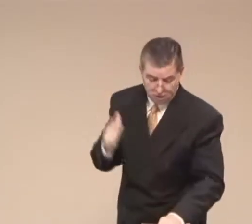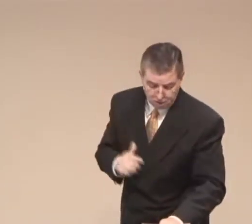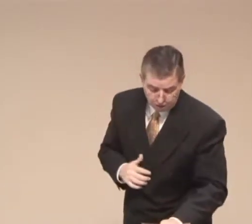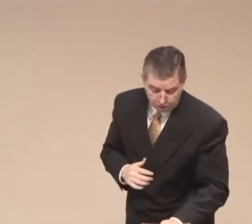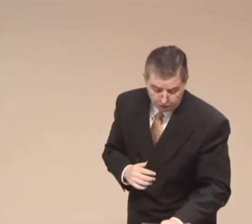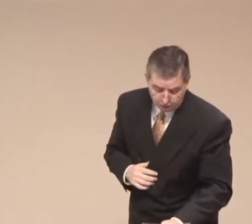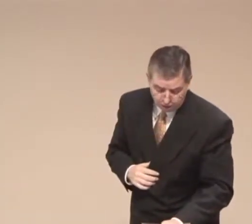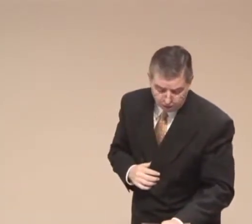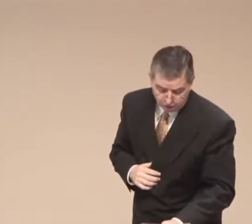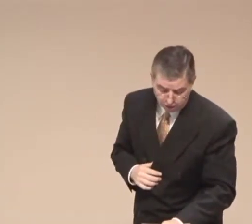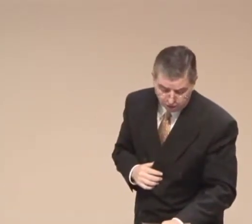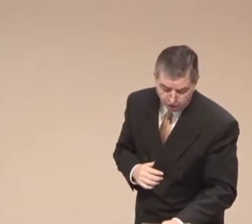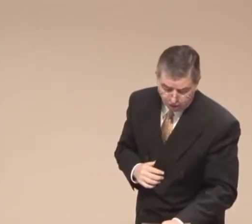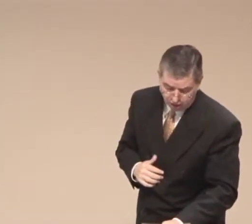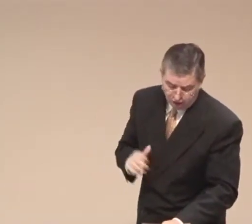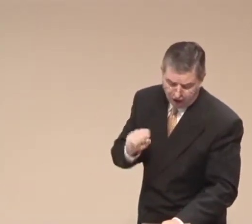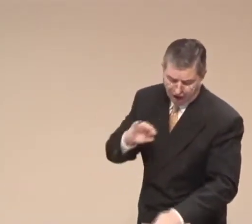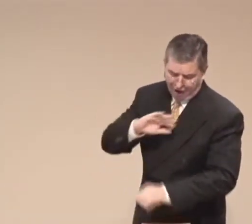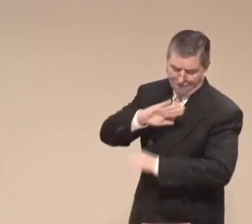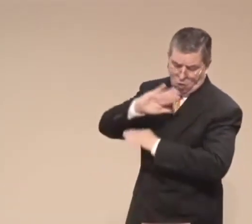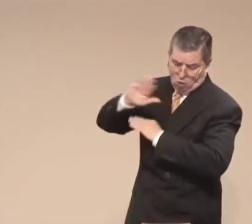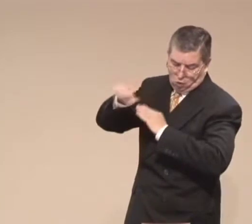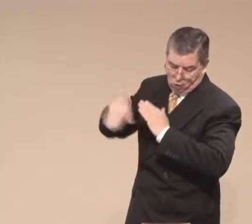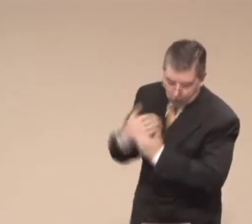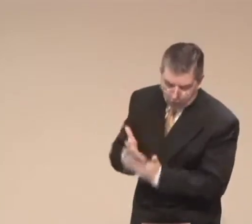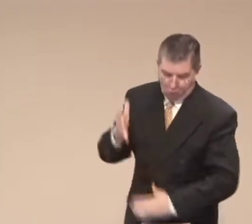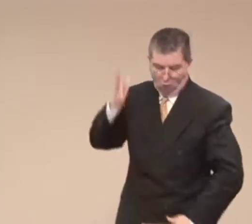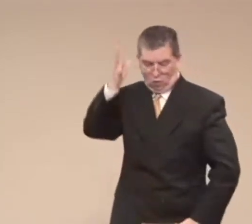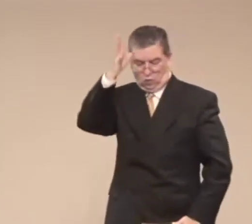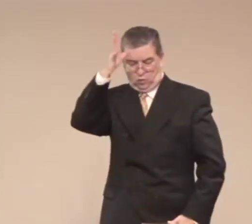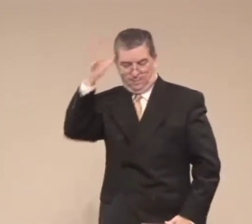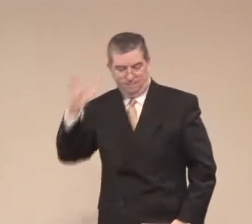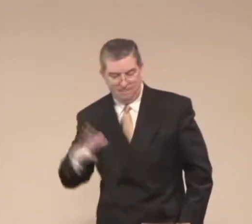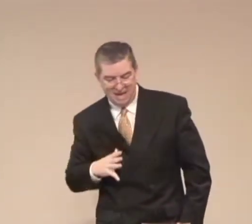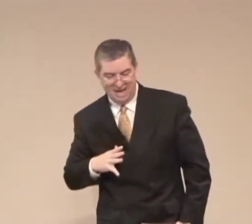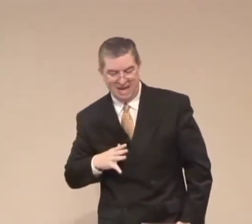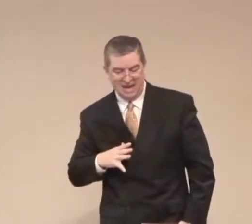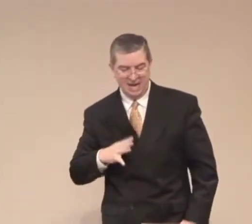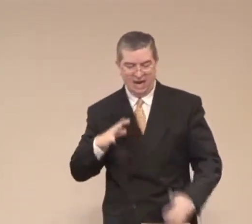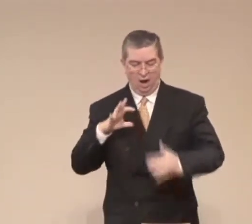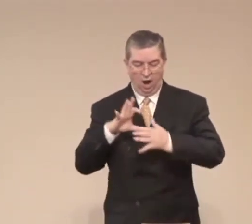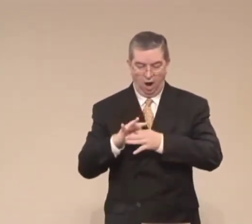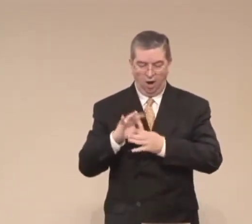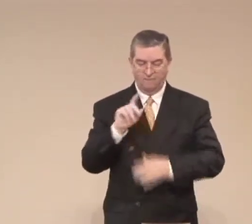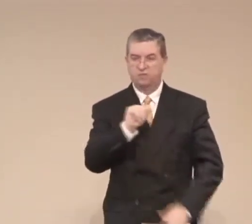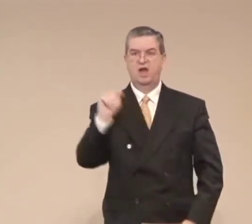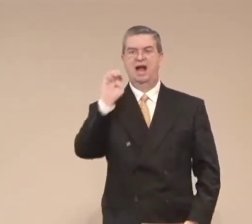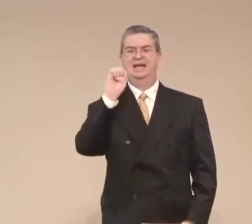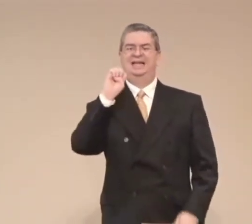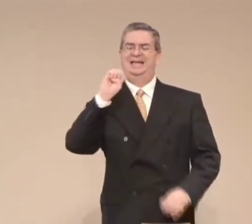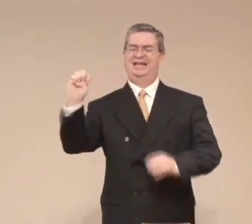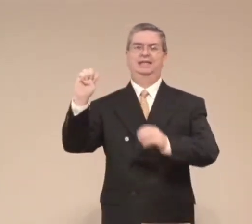of all the men of the East.